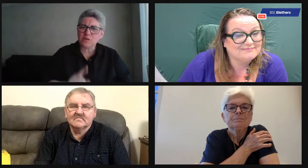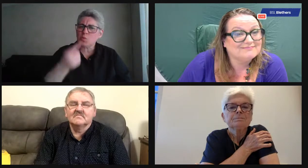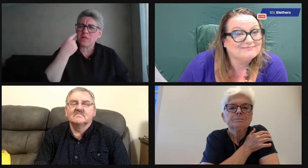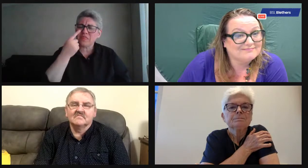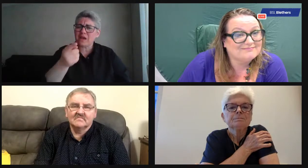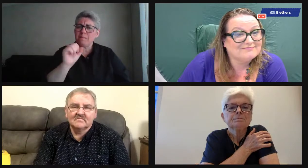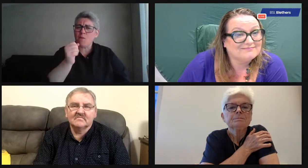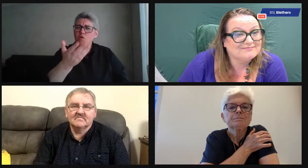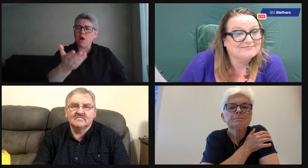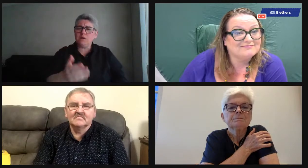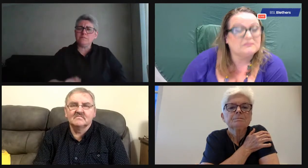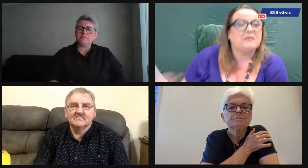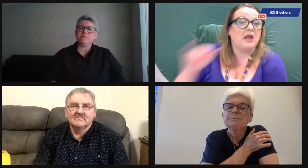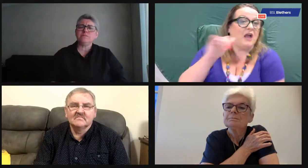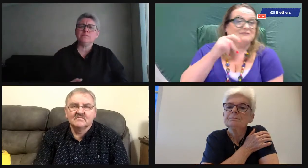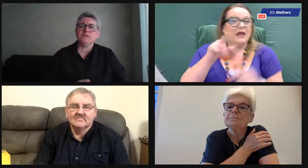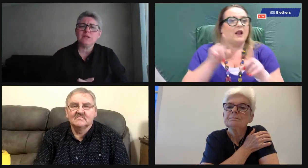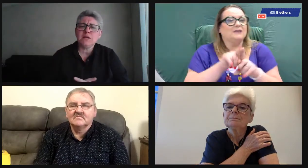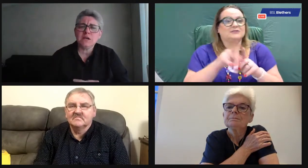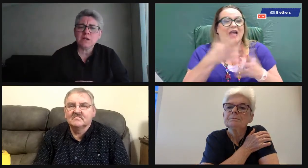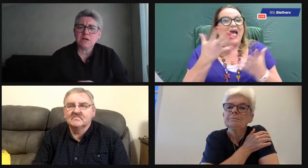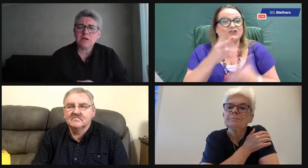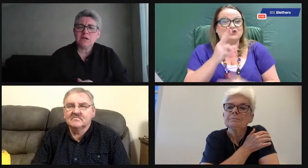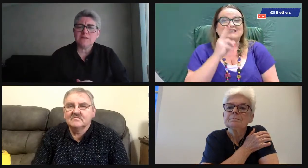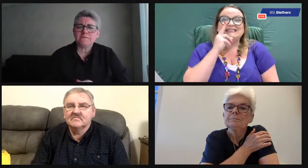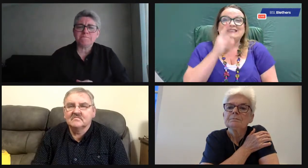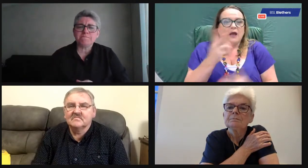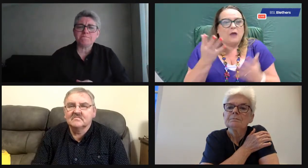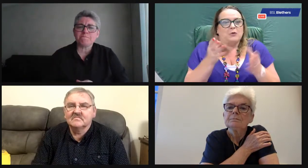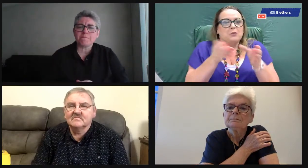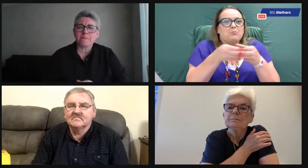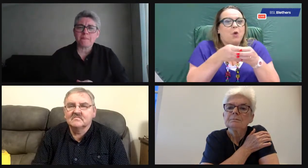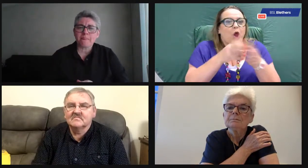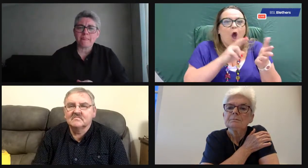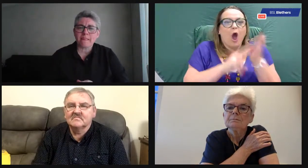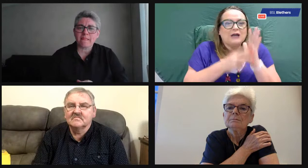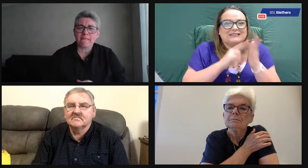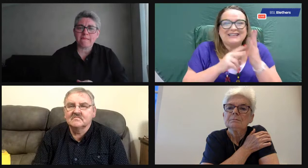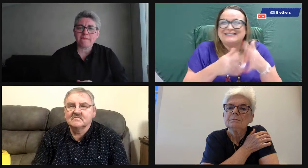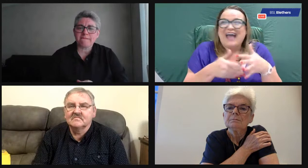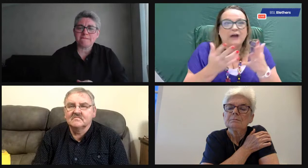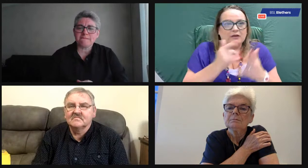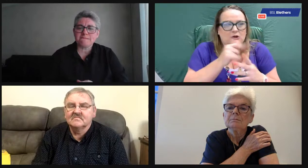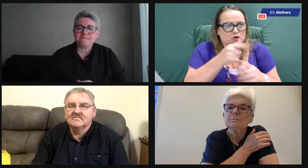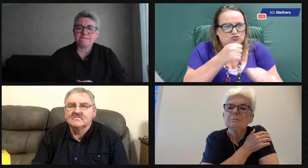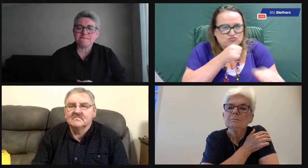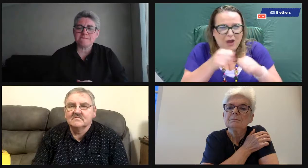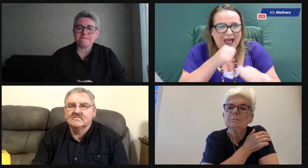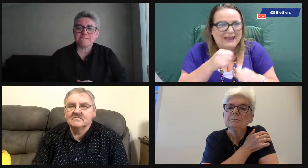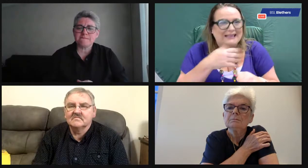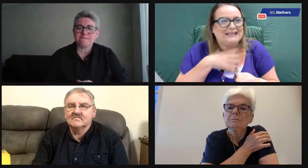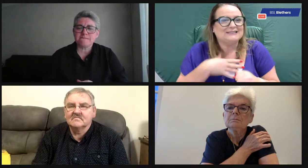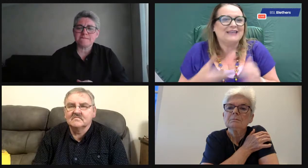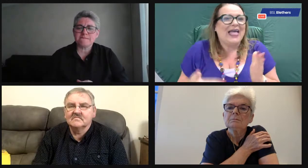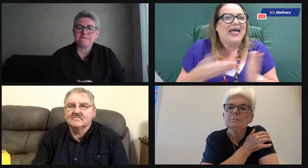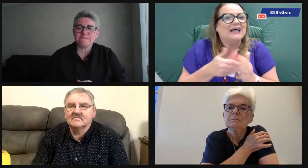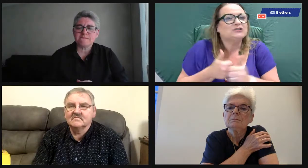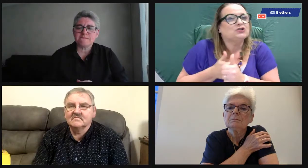chat with the older generation, something like that, Moira. That's great. I think also when you look at small